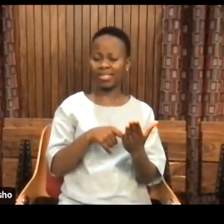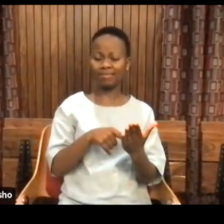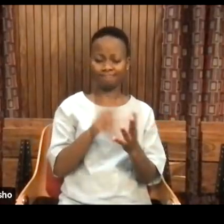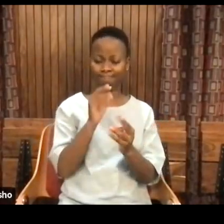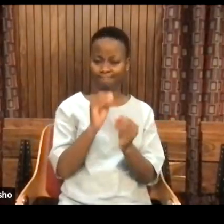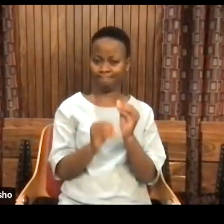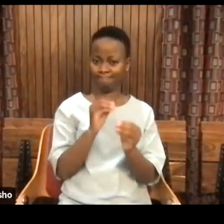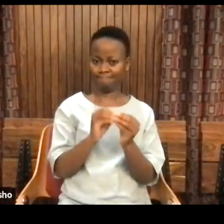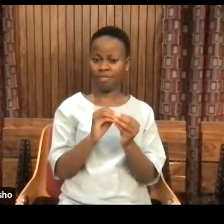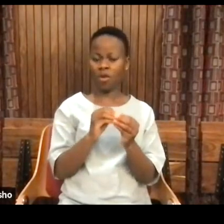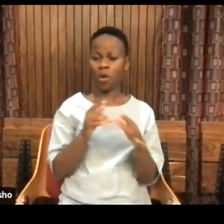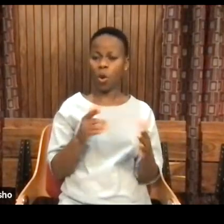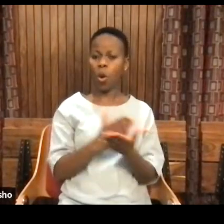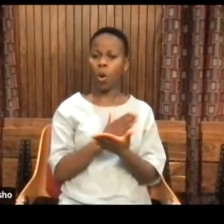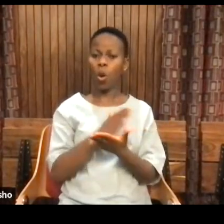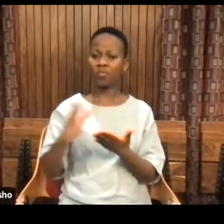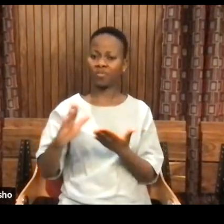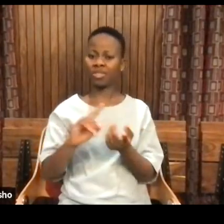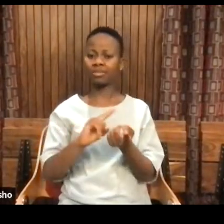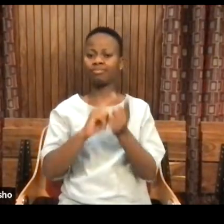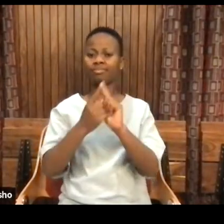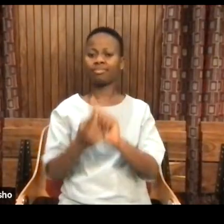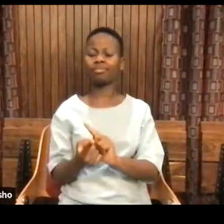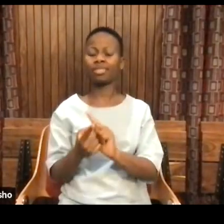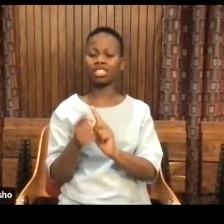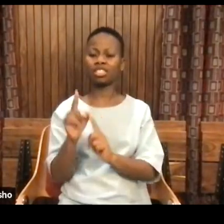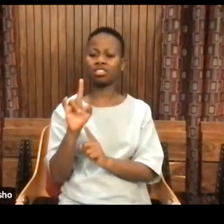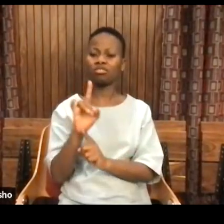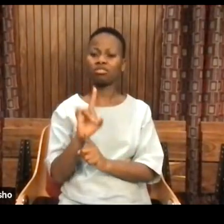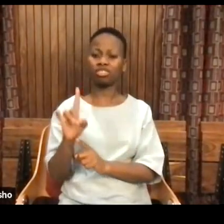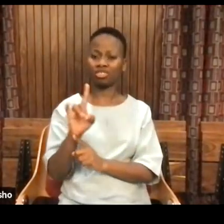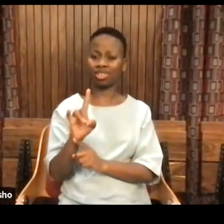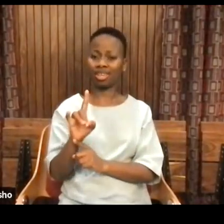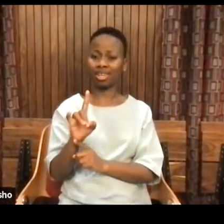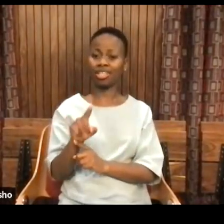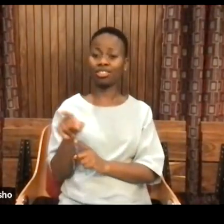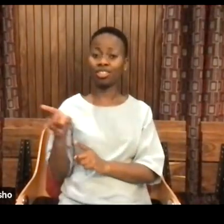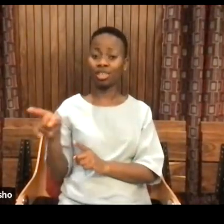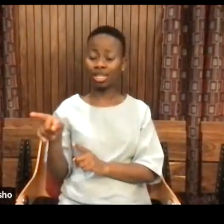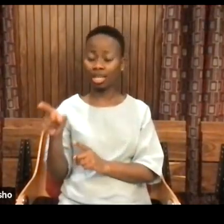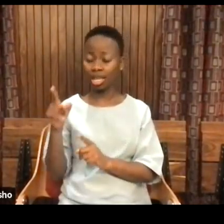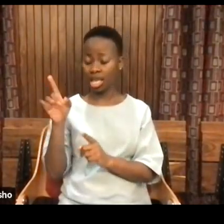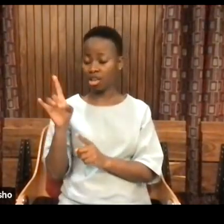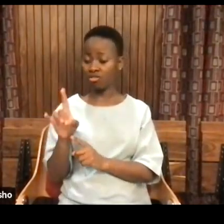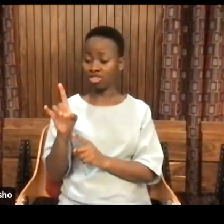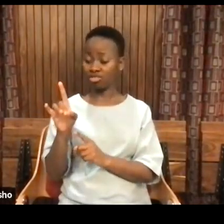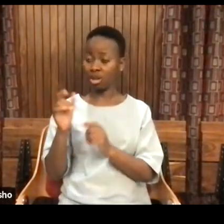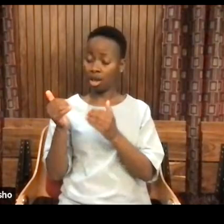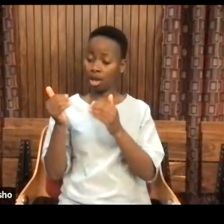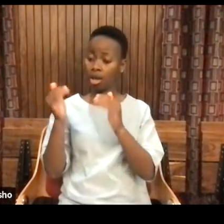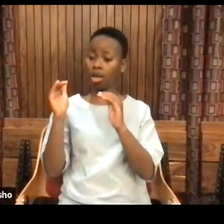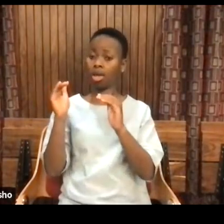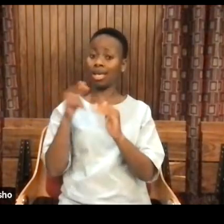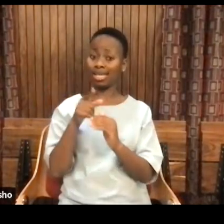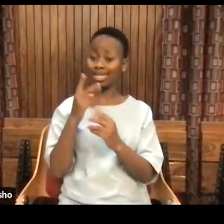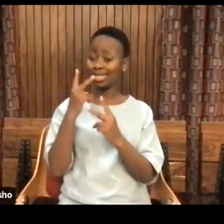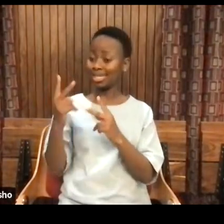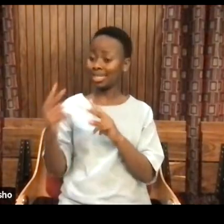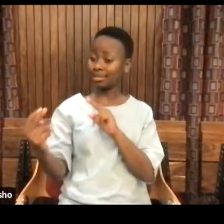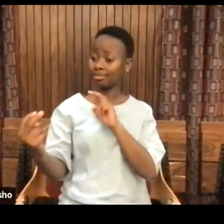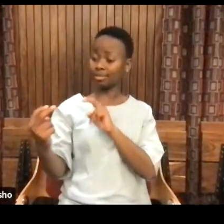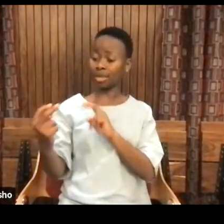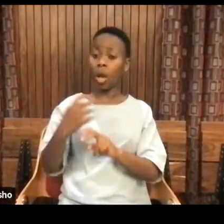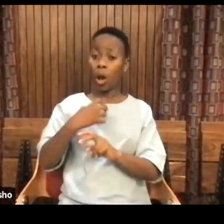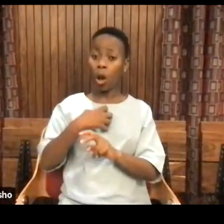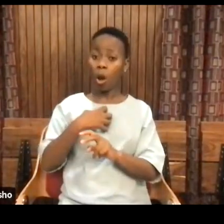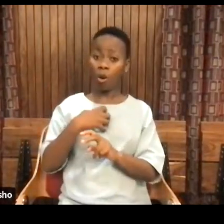But when that creature opened its eyes and Victor saw his own reflection, he recoiled. Because